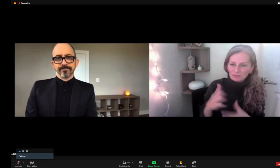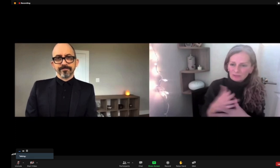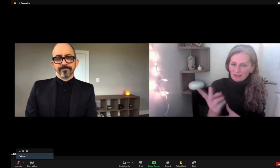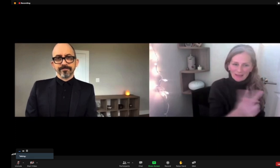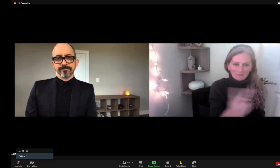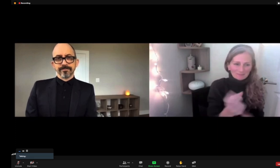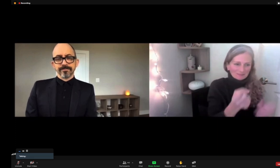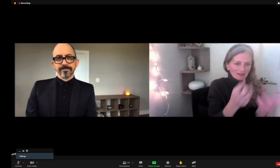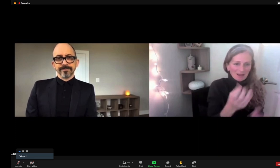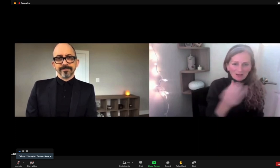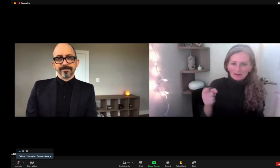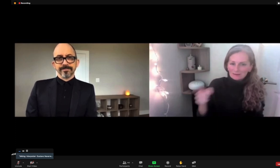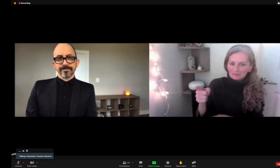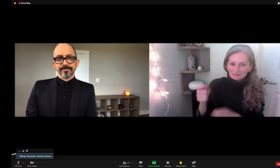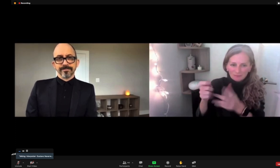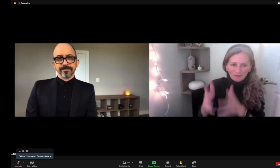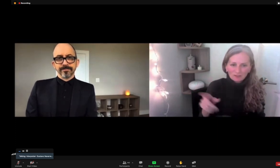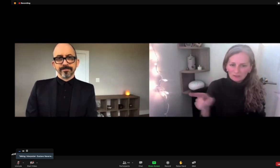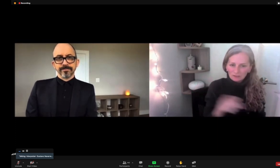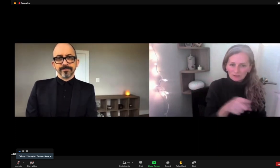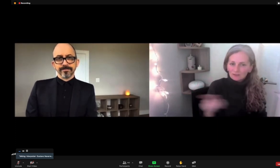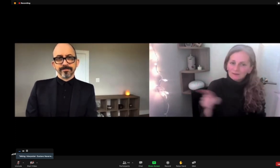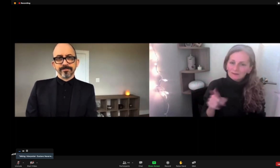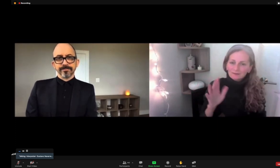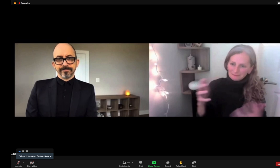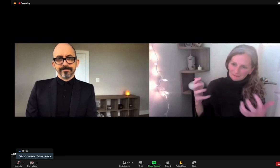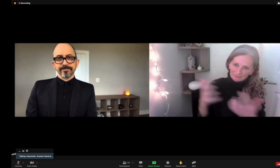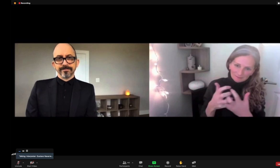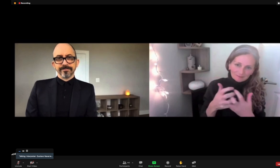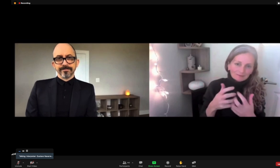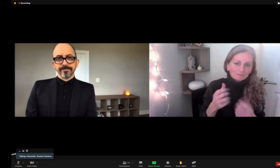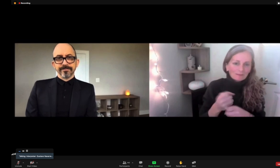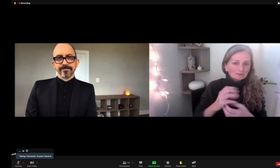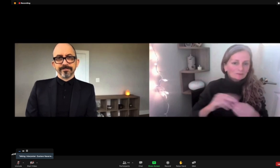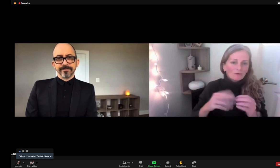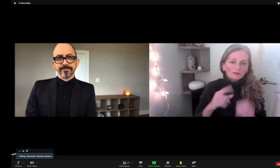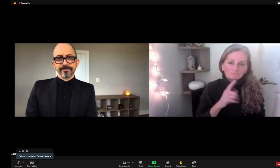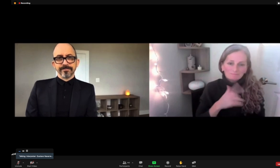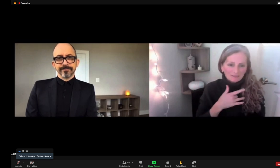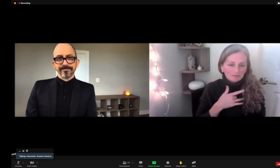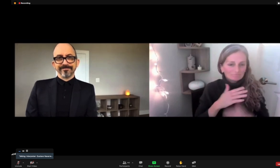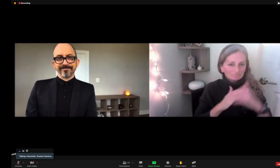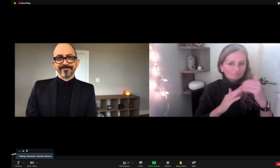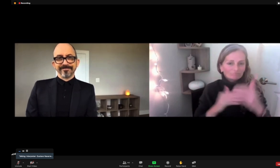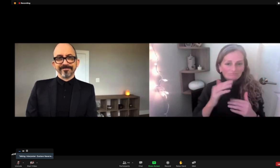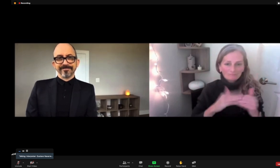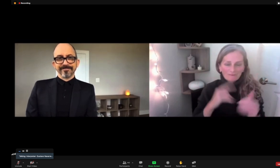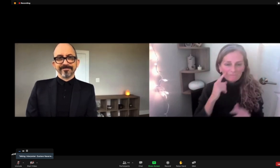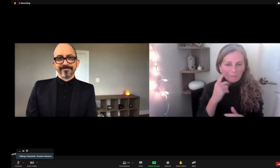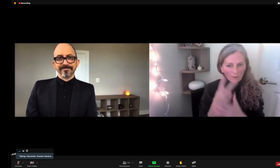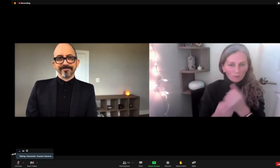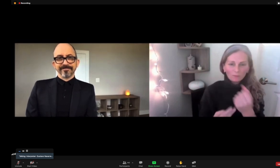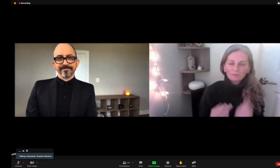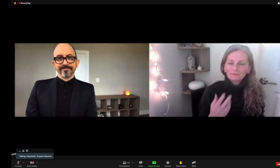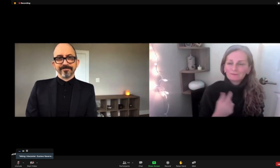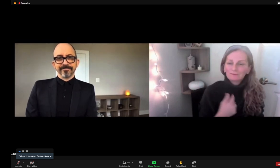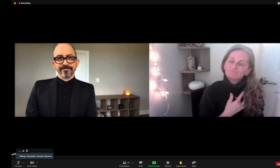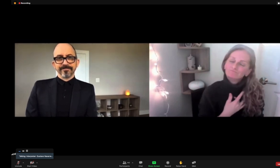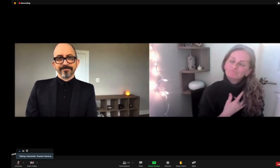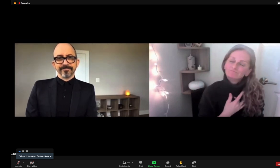And the fact that it was just so authentic and organic, the process that designers went through with the cultural content specialist that made the space